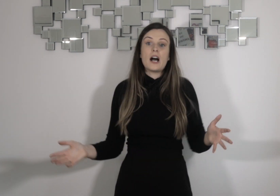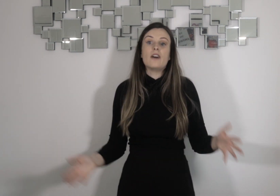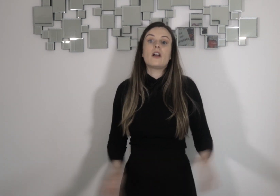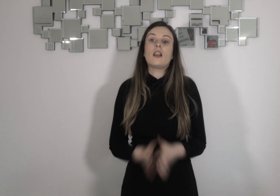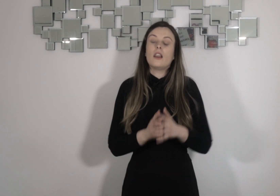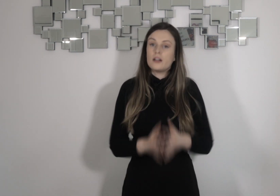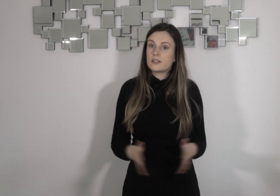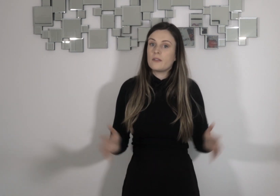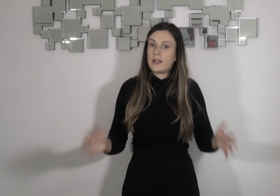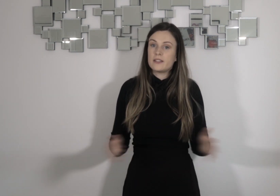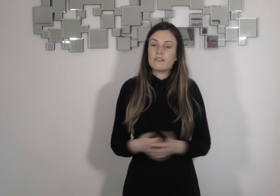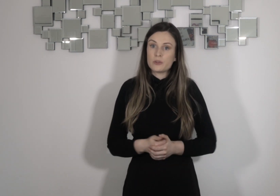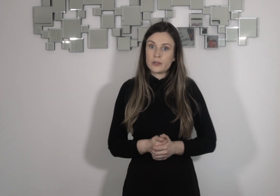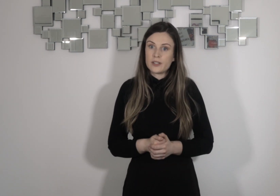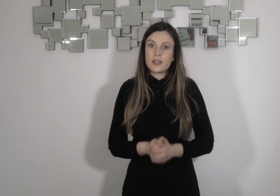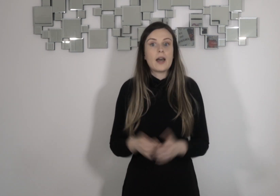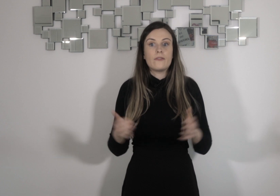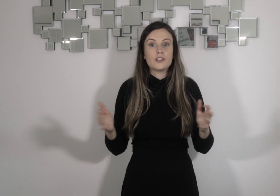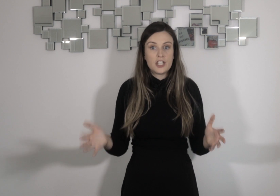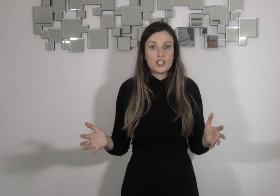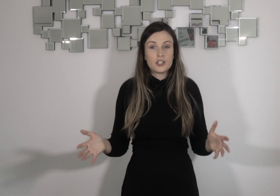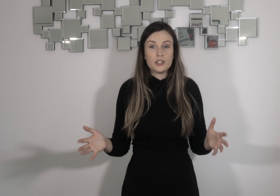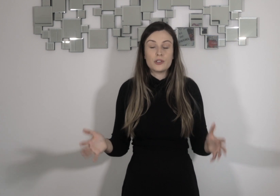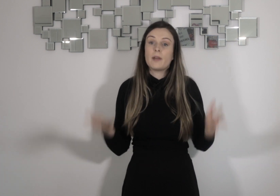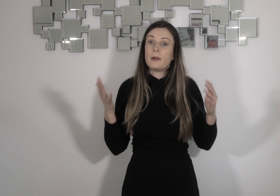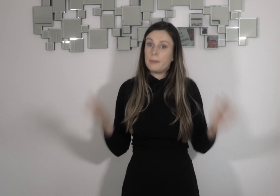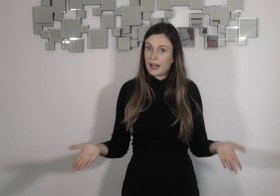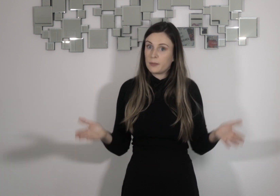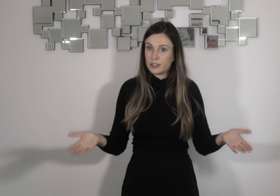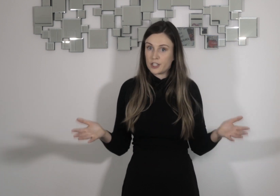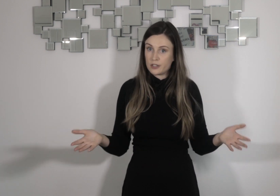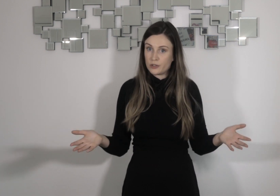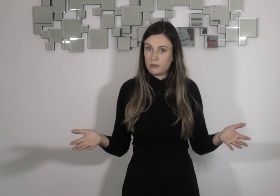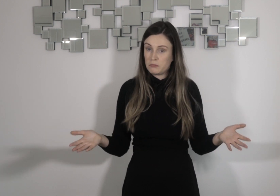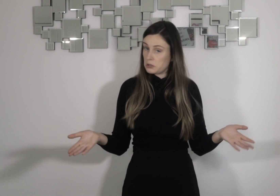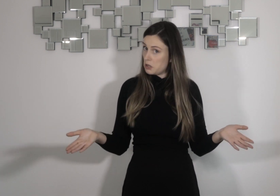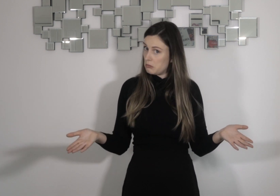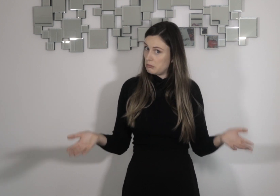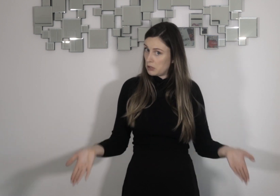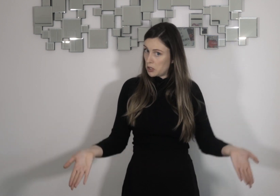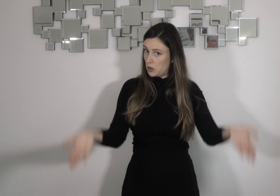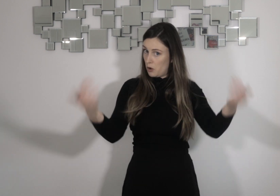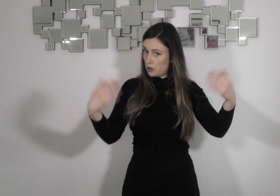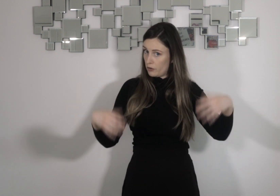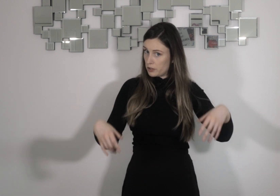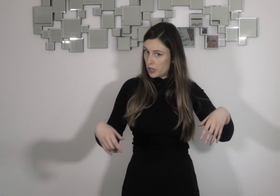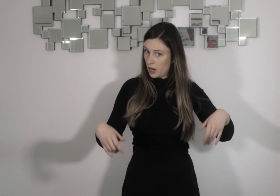have lots of amazing resources for teaching children about black British history. So, go on over there.